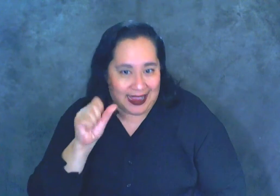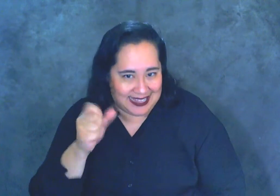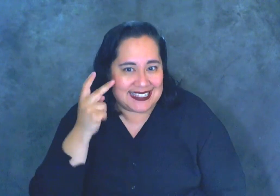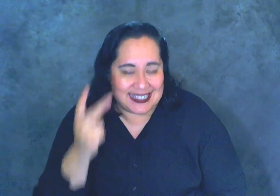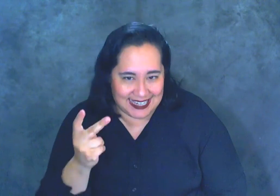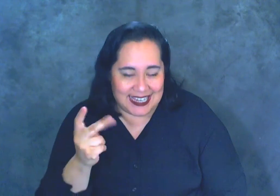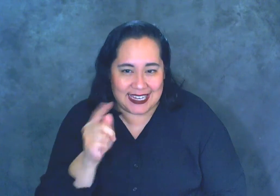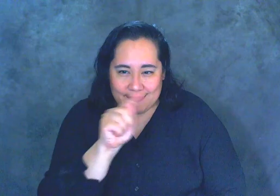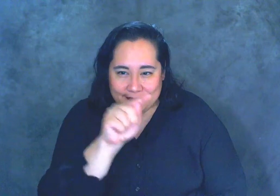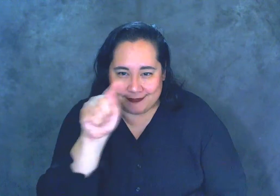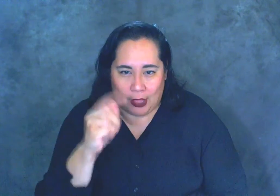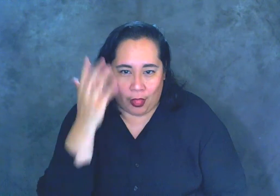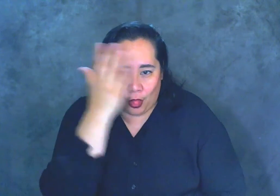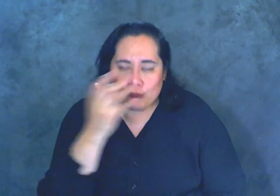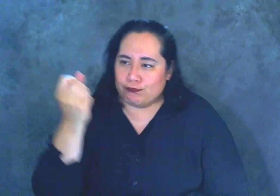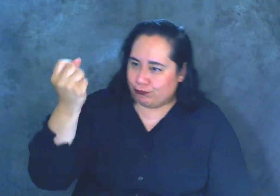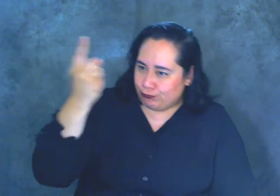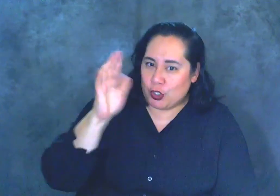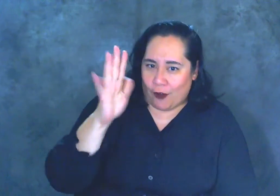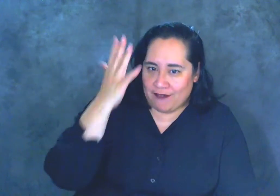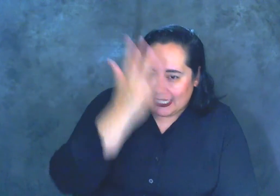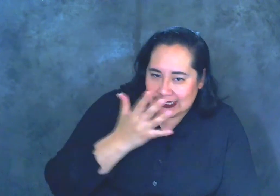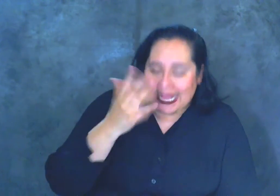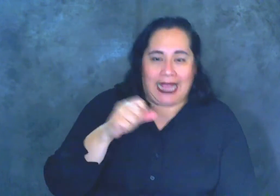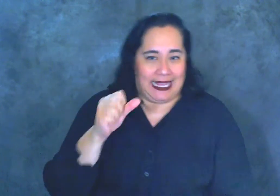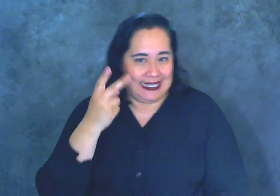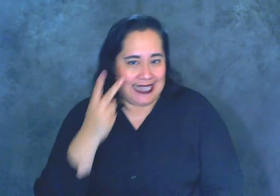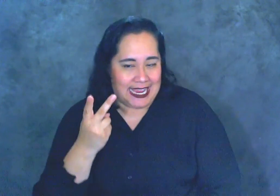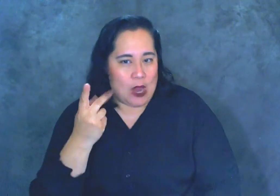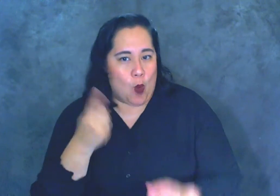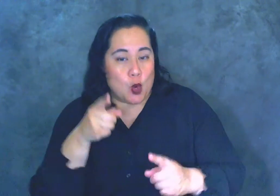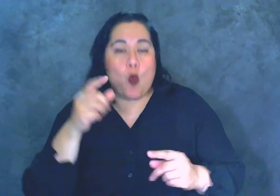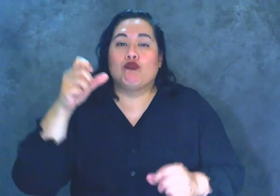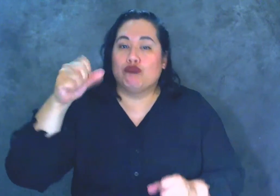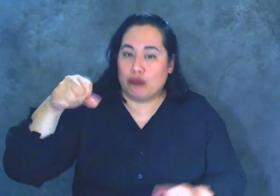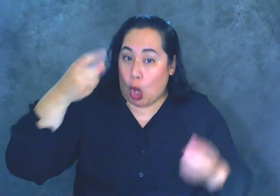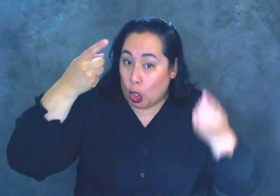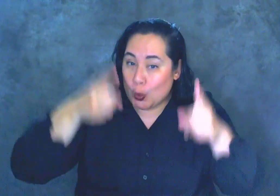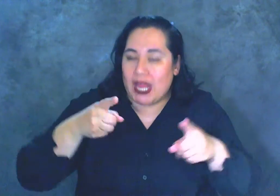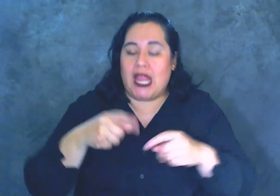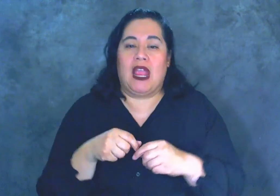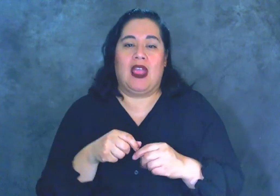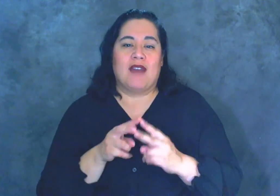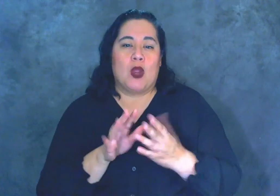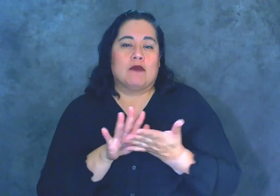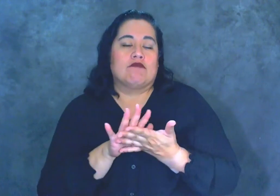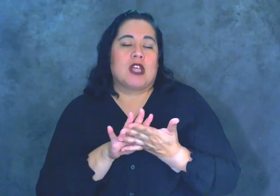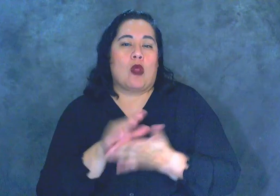the look of understanding on your face. I can see when you agree and do a very subtle head nod.